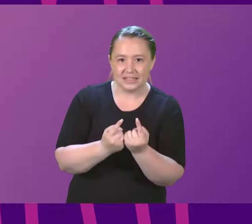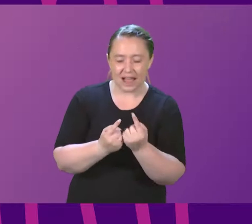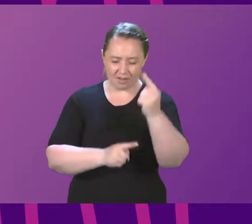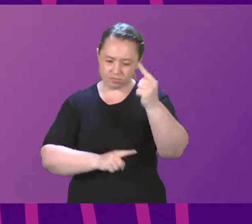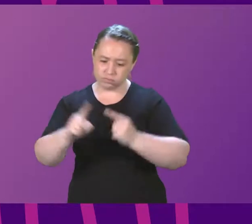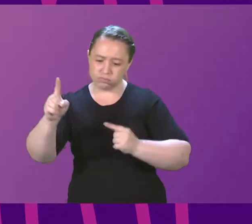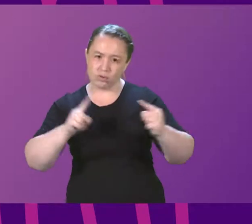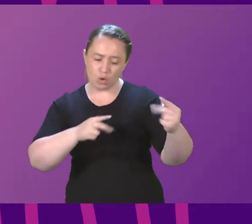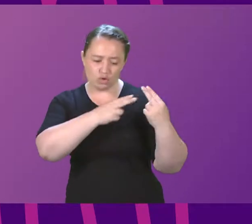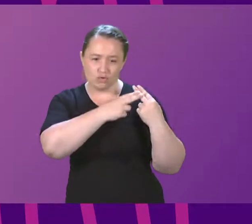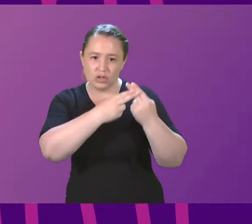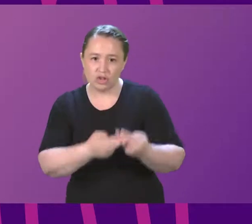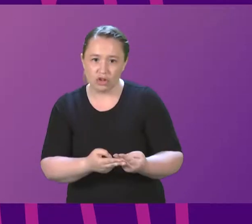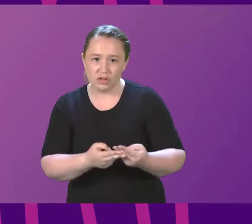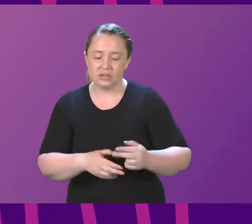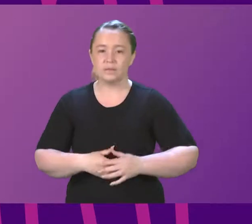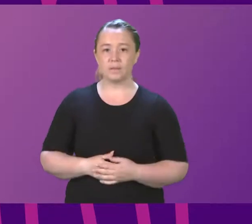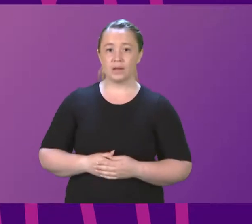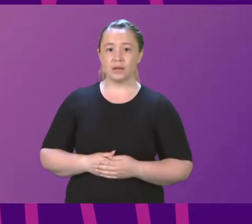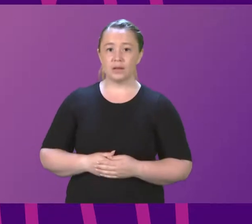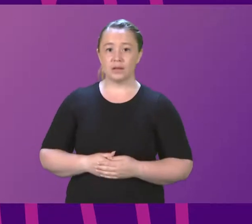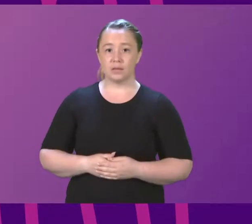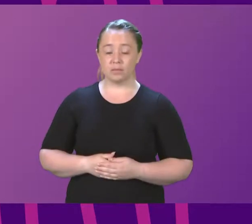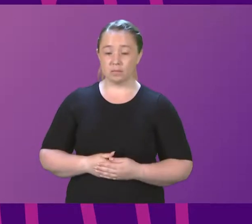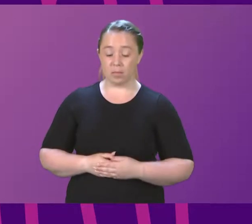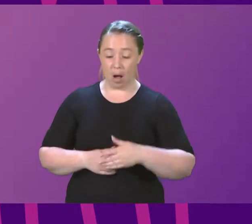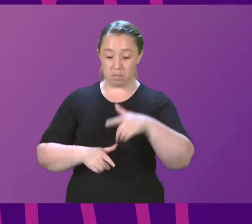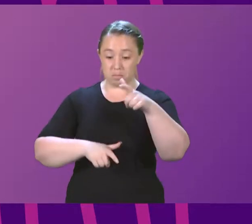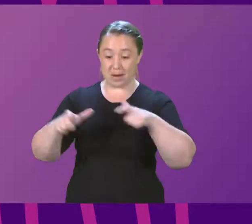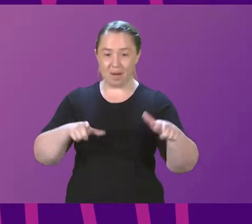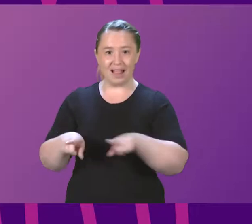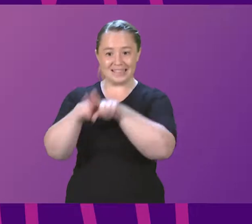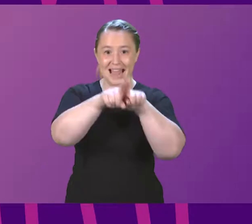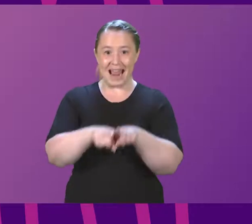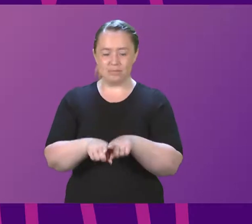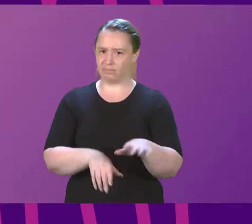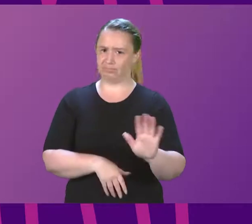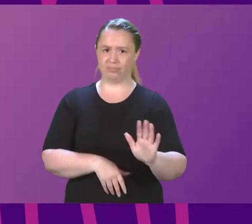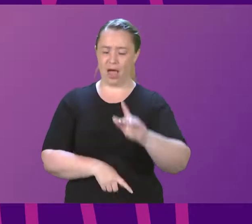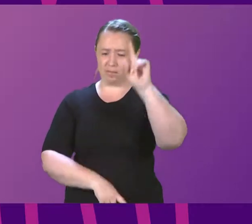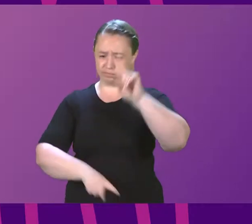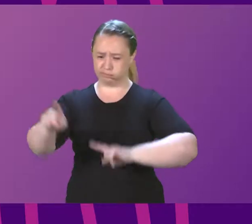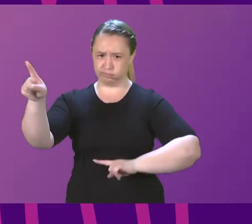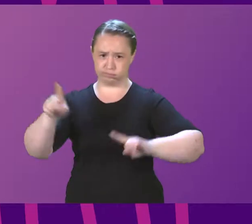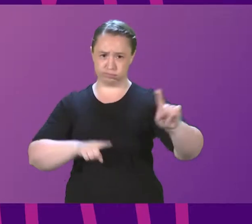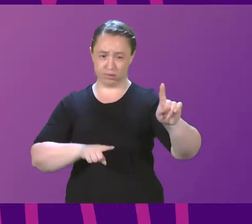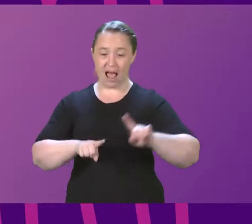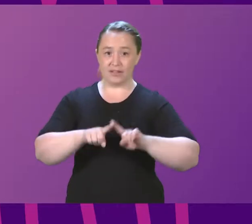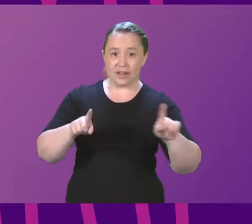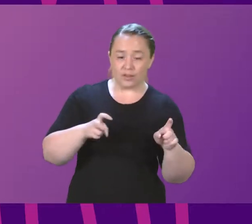traditions. Since there are so many types of people with a range of tendencies and inclinations,